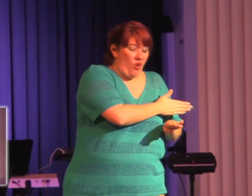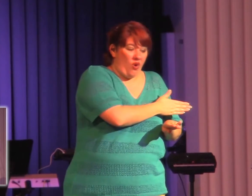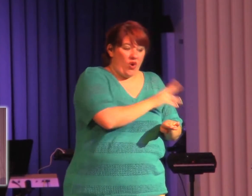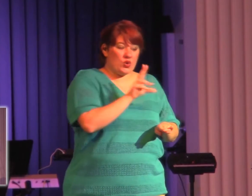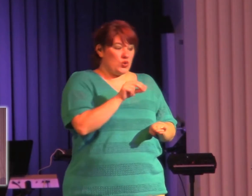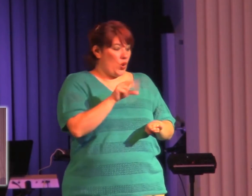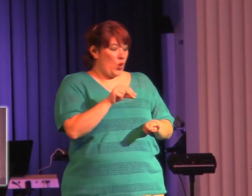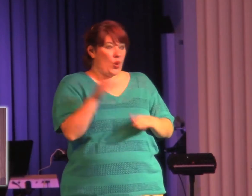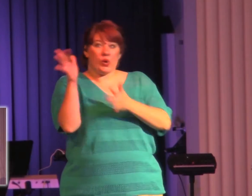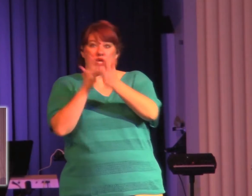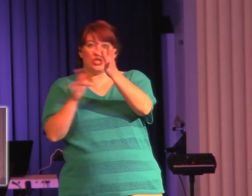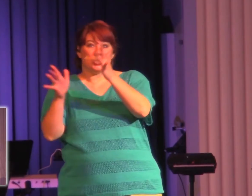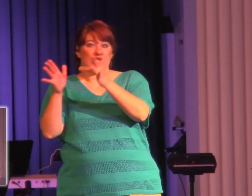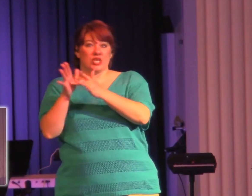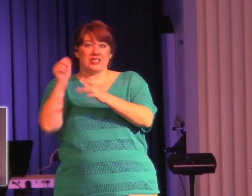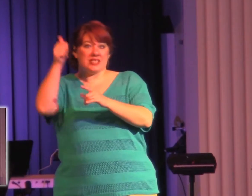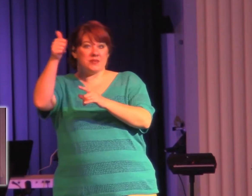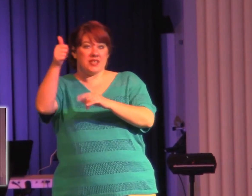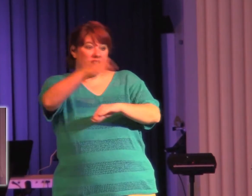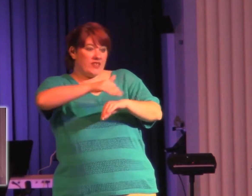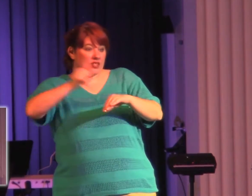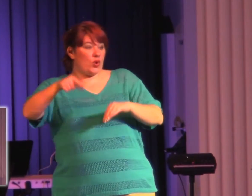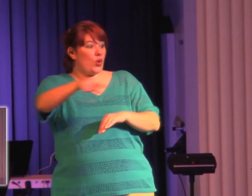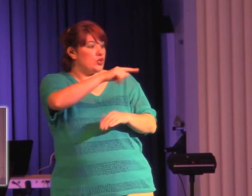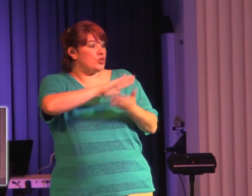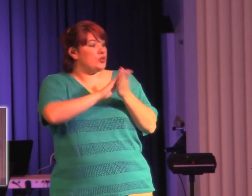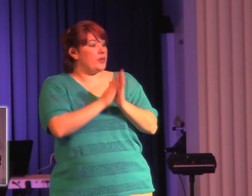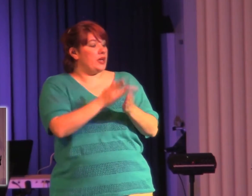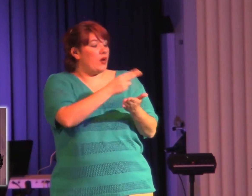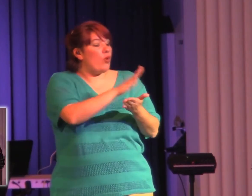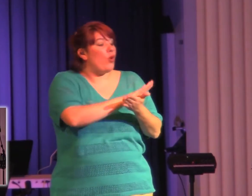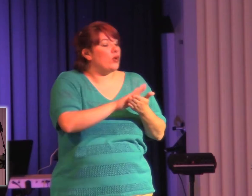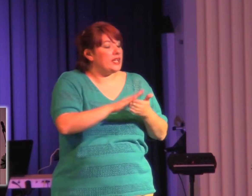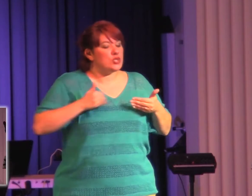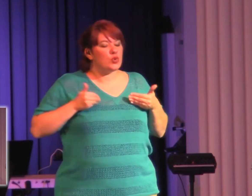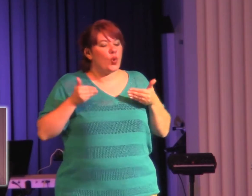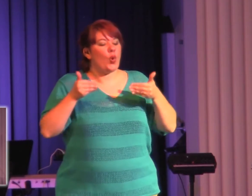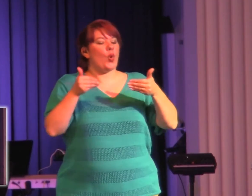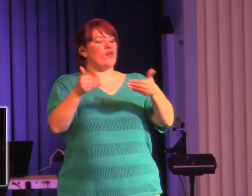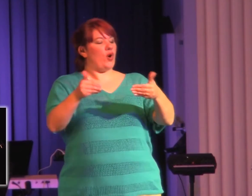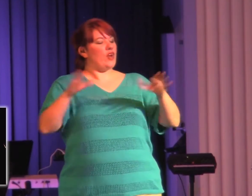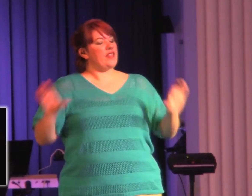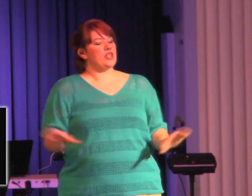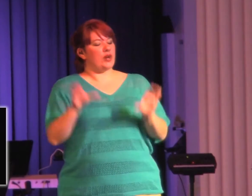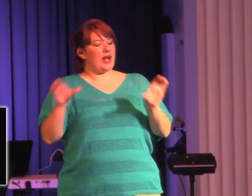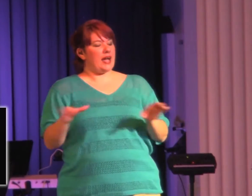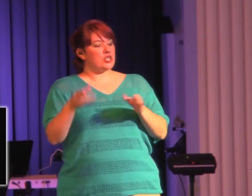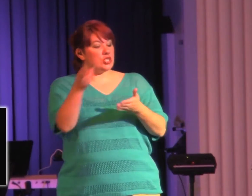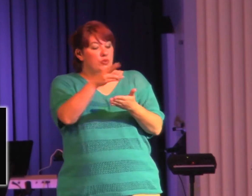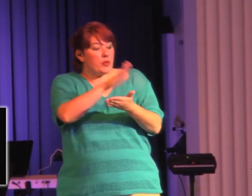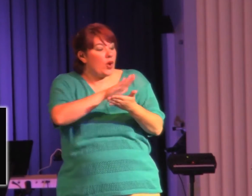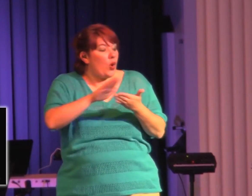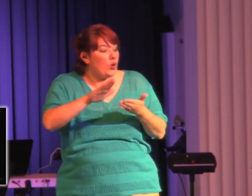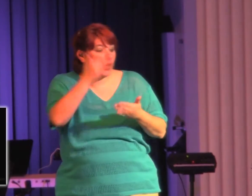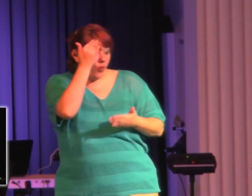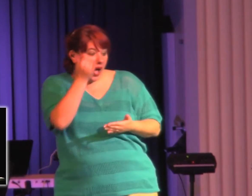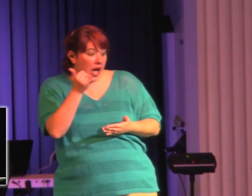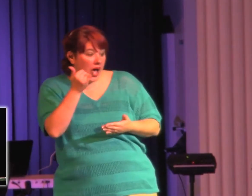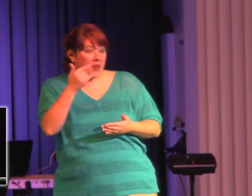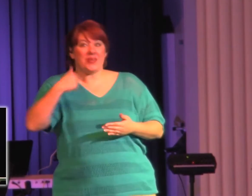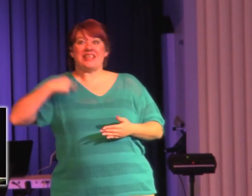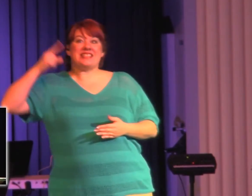so be holy in all you do, for it is written, be holy because I am holy.